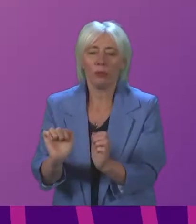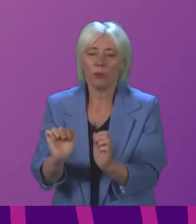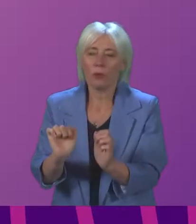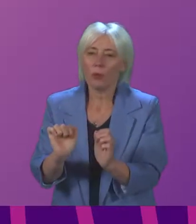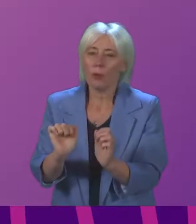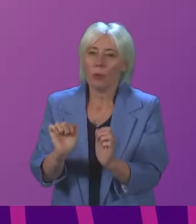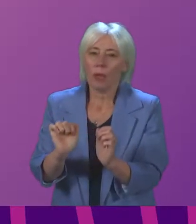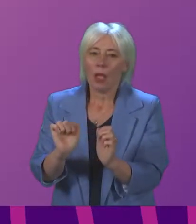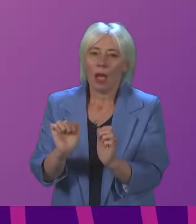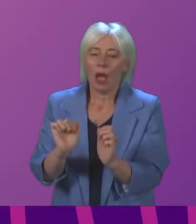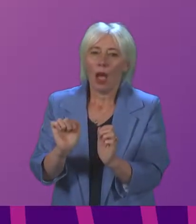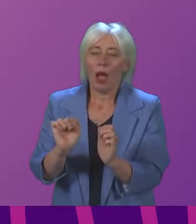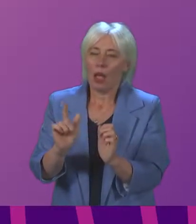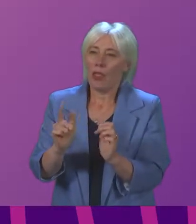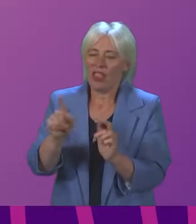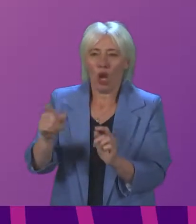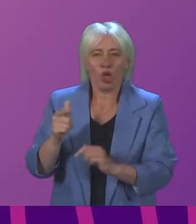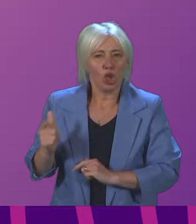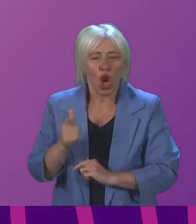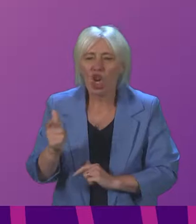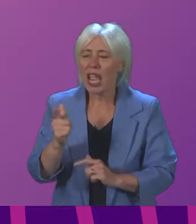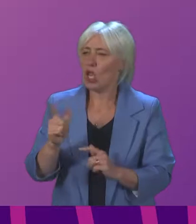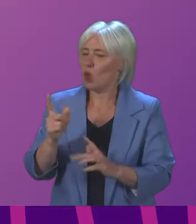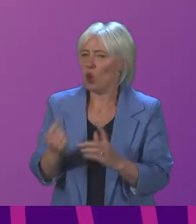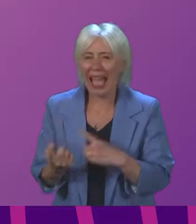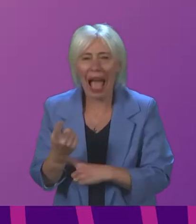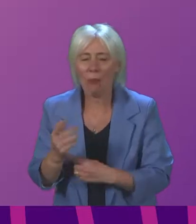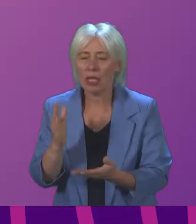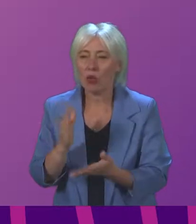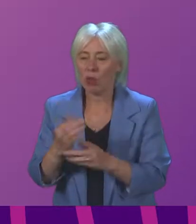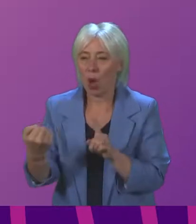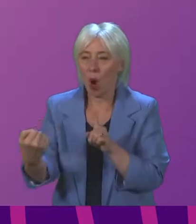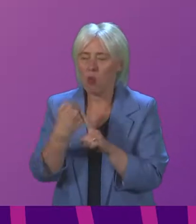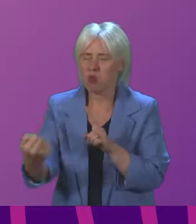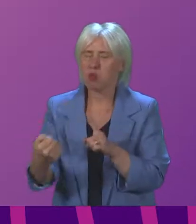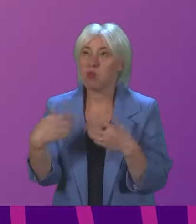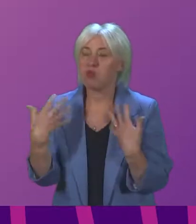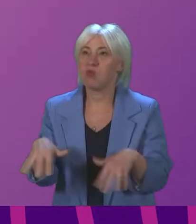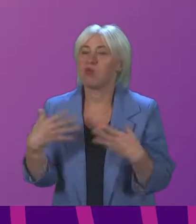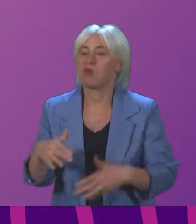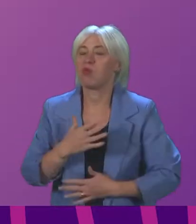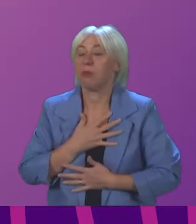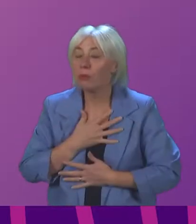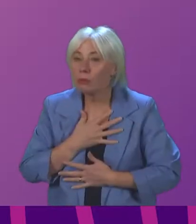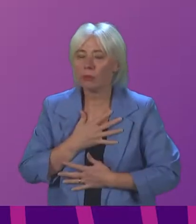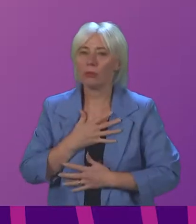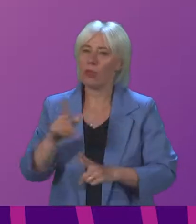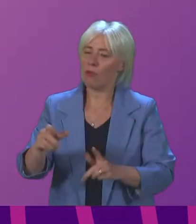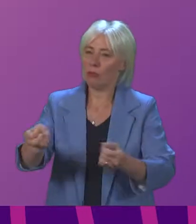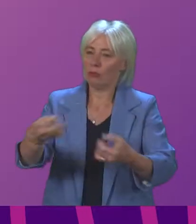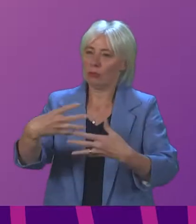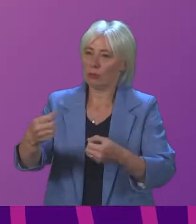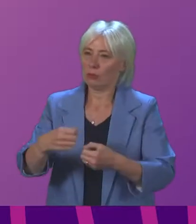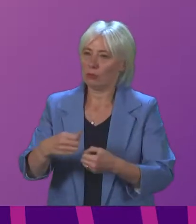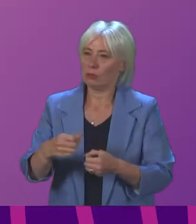Chamber their stories, and the journeys were some of the most powerful evidence I have ever heard. We simply